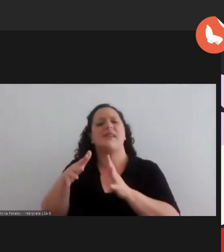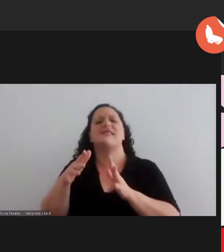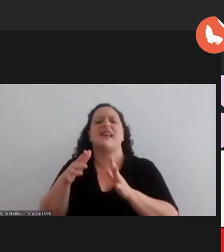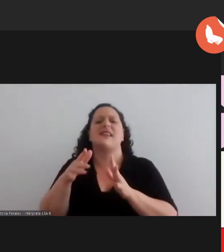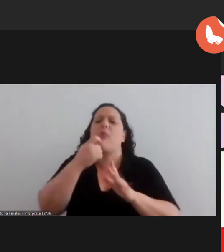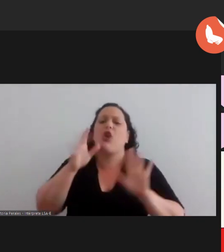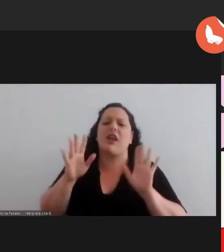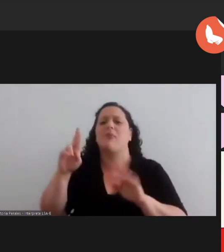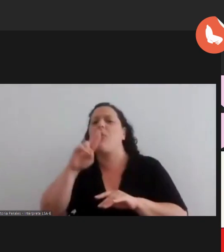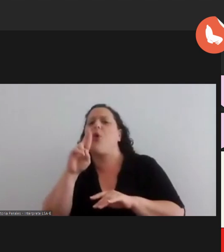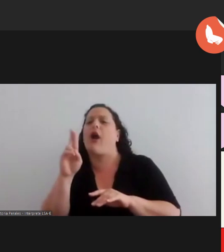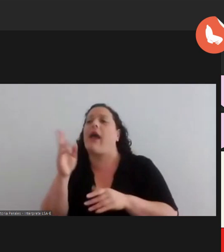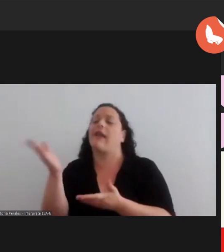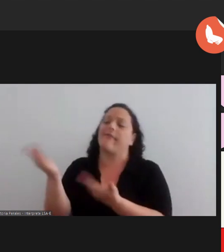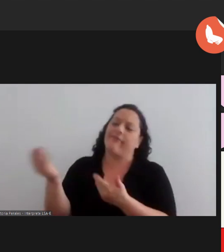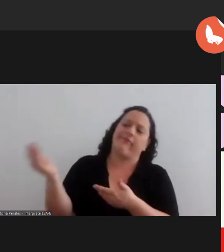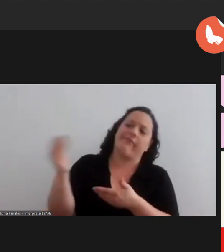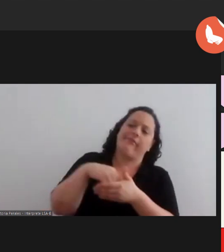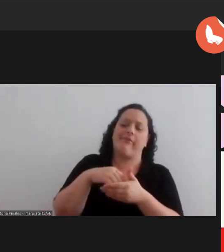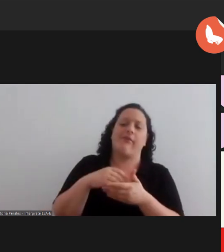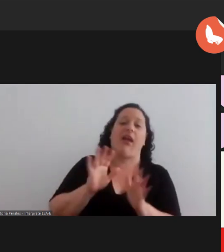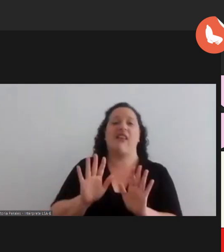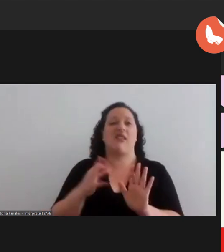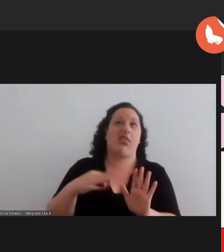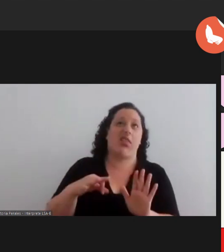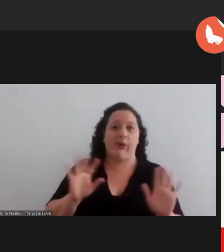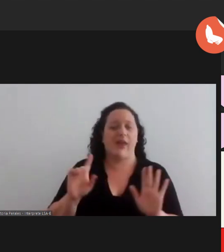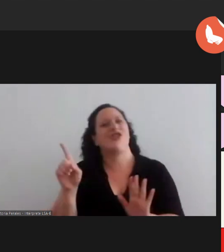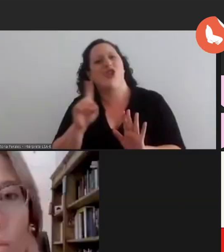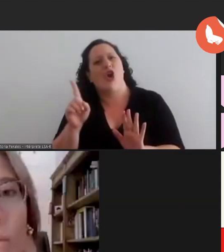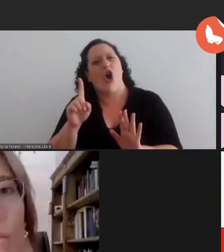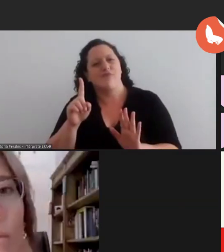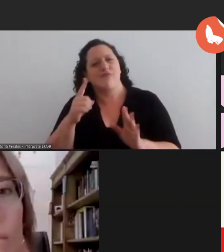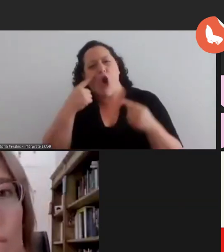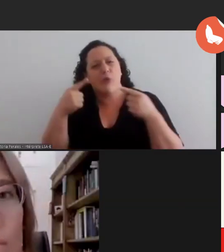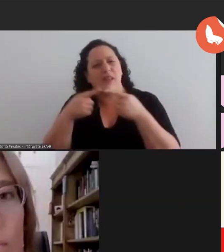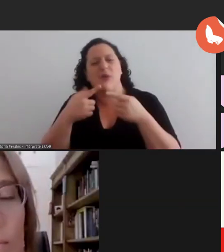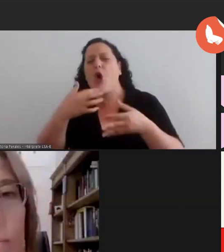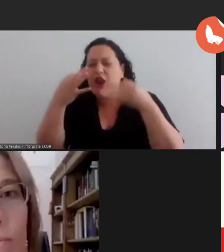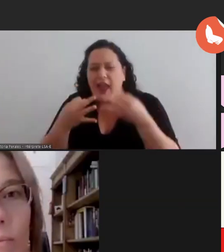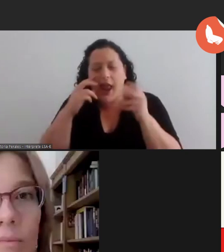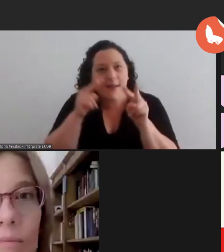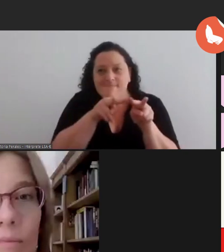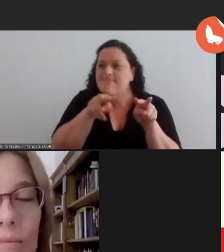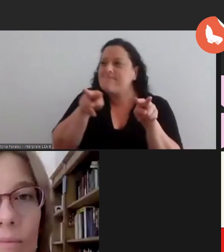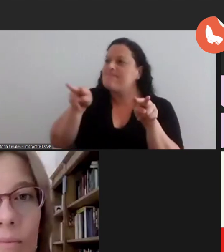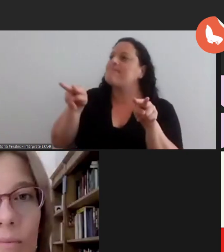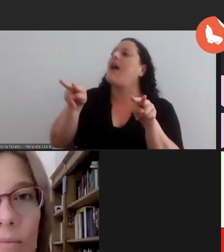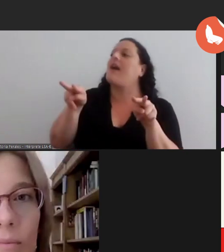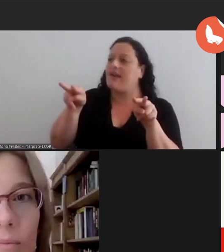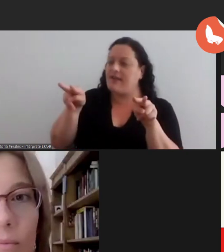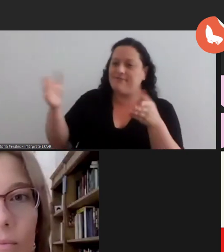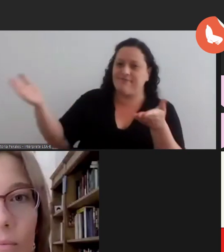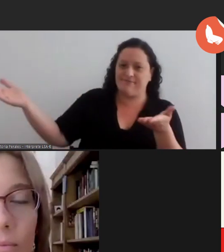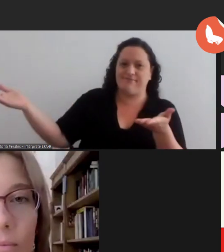seems that they do so because this is what they should do and not because of a genuine diverse diversity of